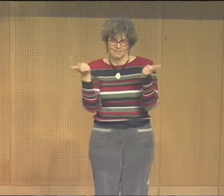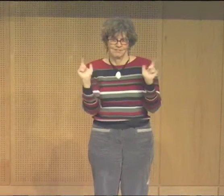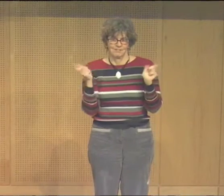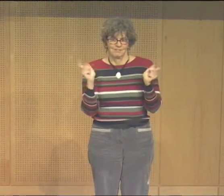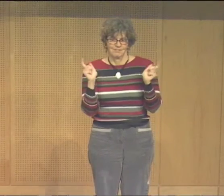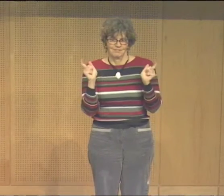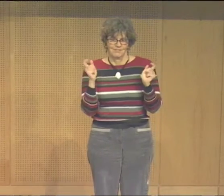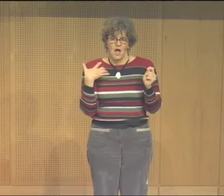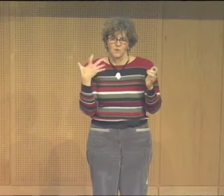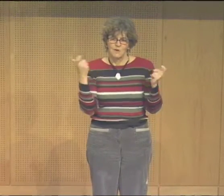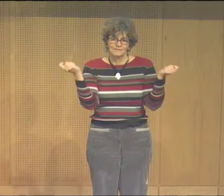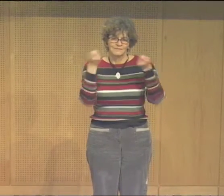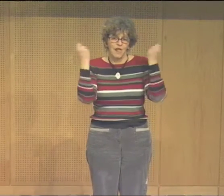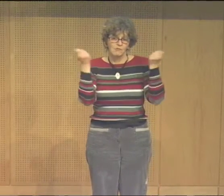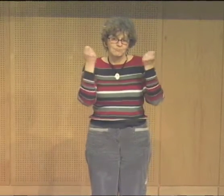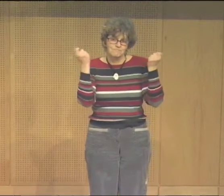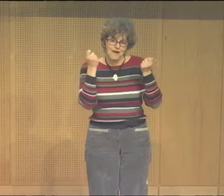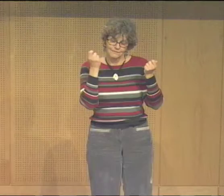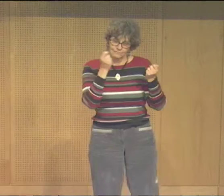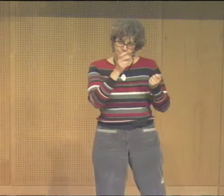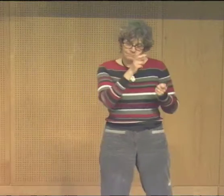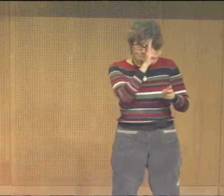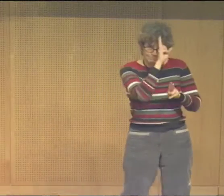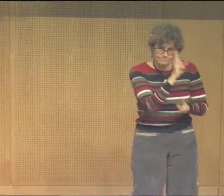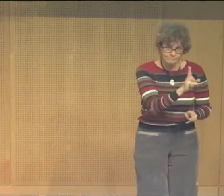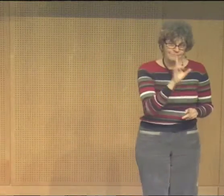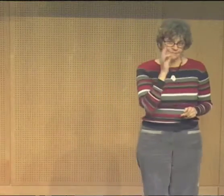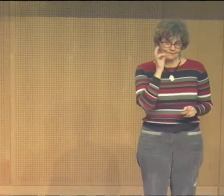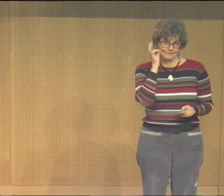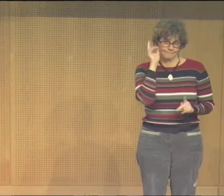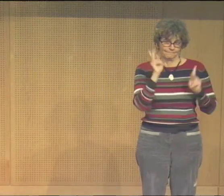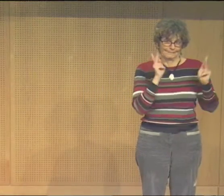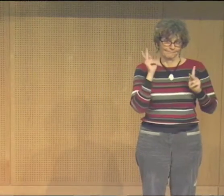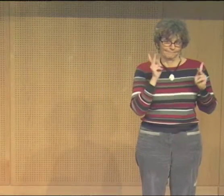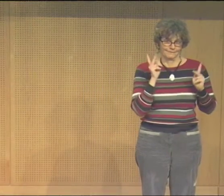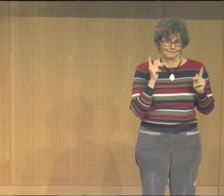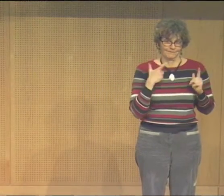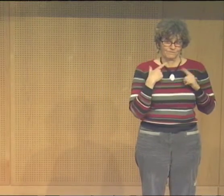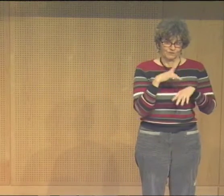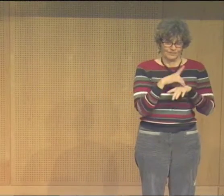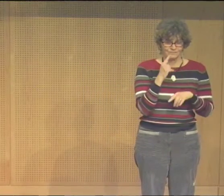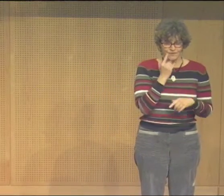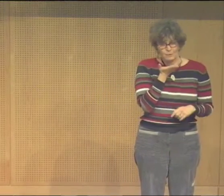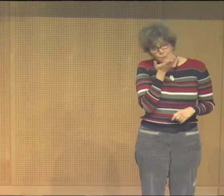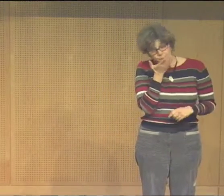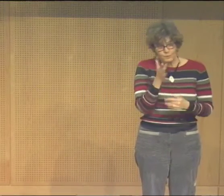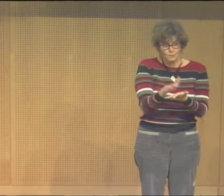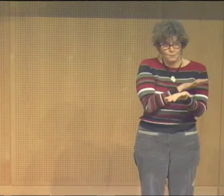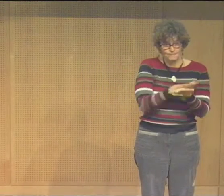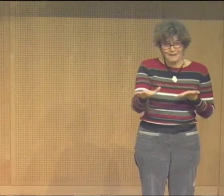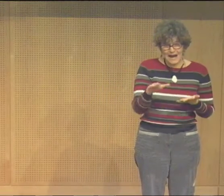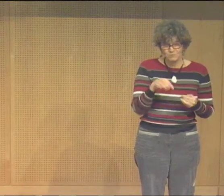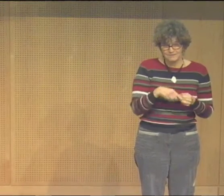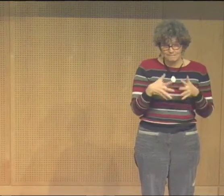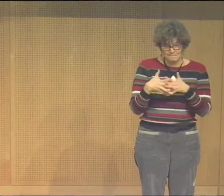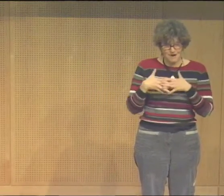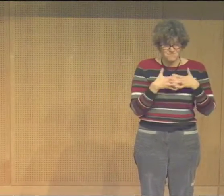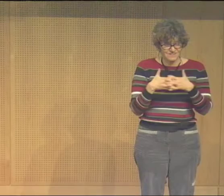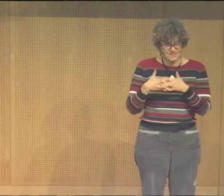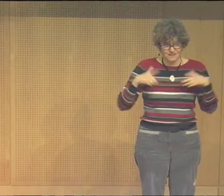the menorah with the feeling of Thanksgiving and the celebration of Native Americans, the gratitude.